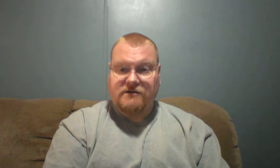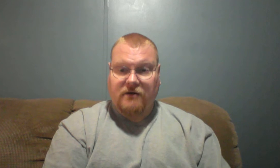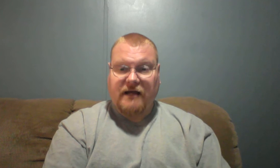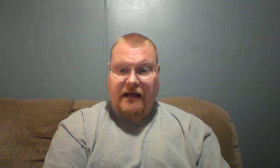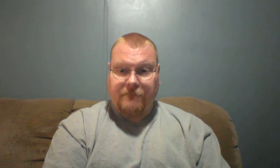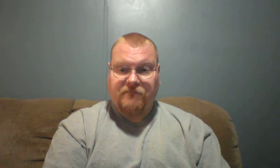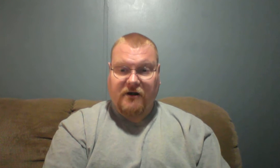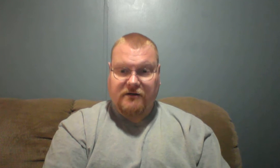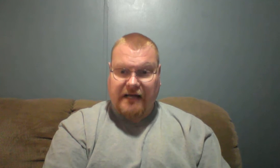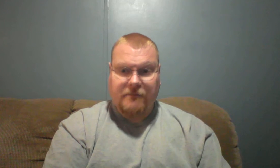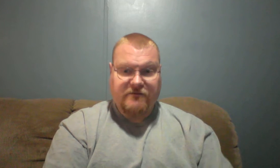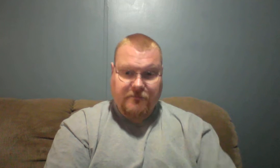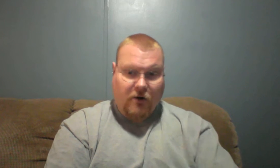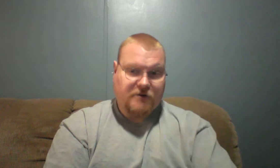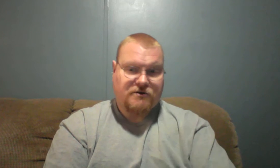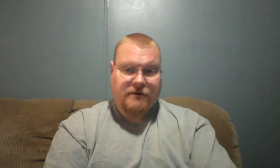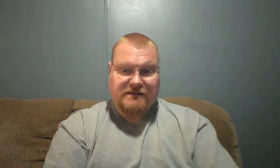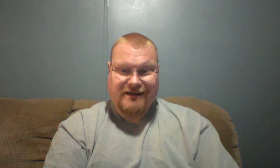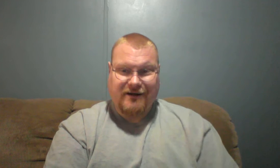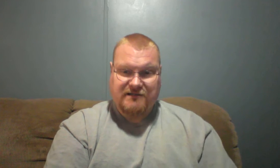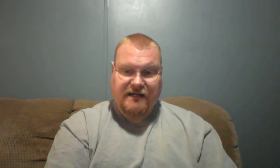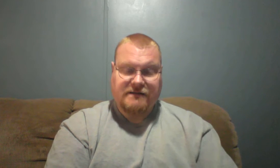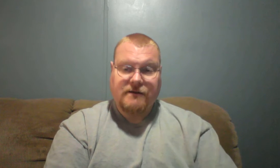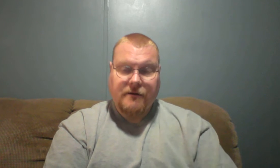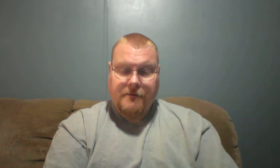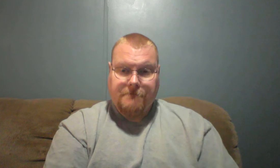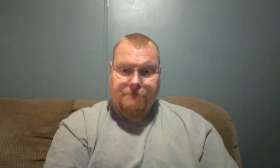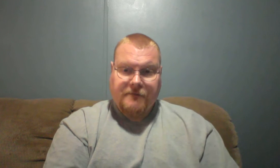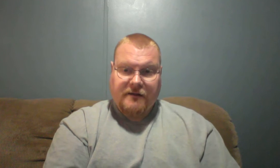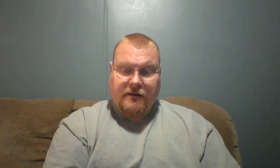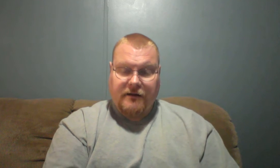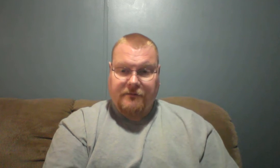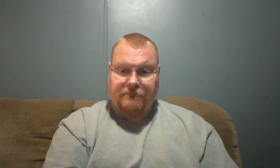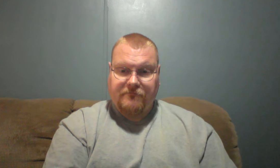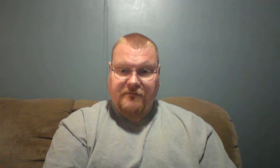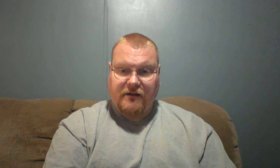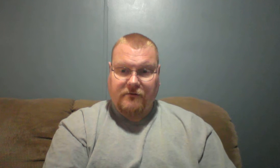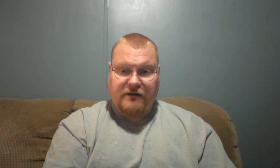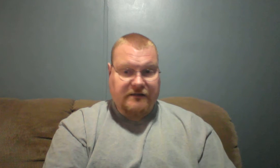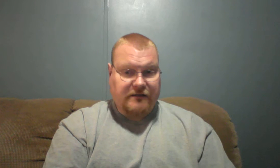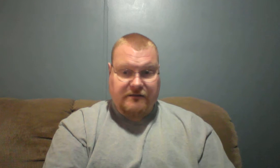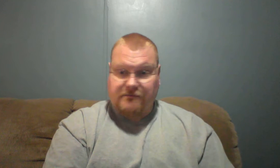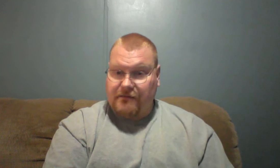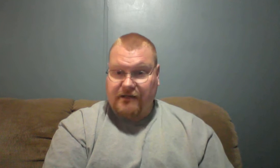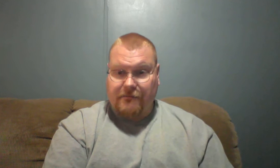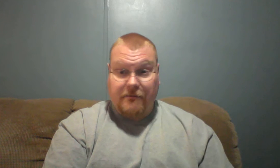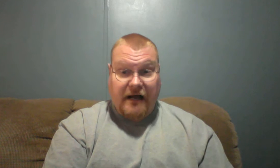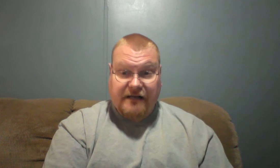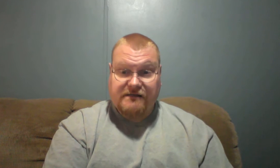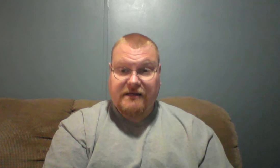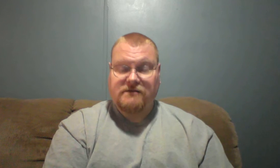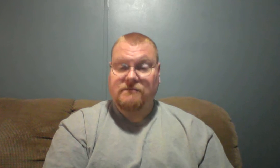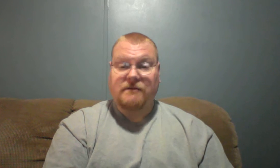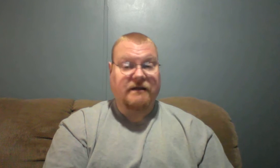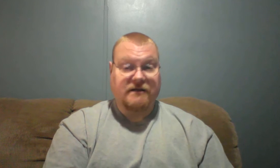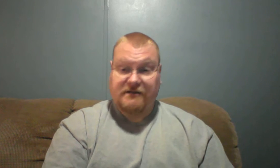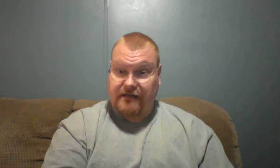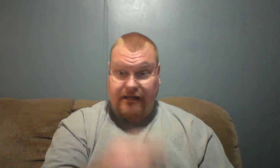Our time, our time of departure is in God's hands. Um, you know, it's sometimes it can be by accident. Sometimes he can just, he can